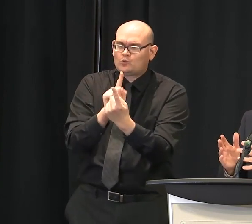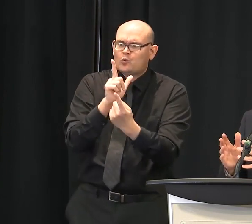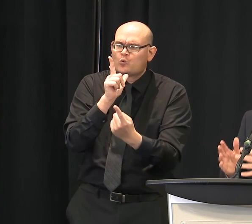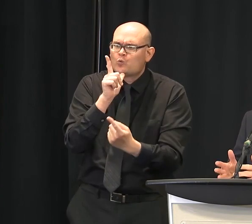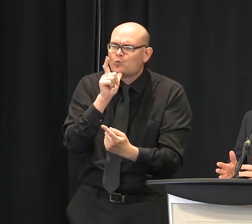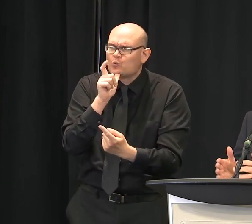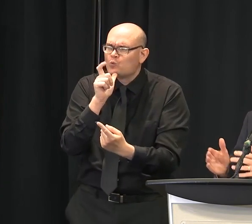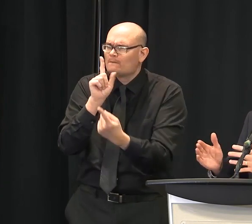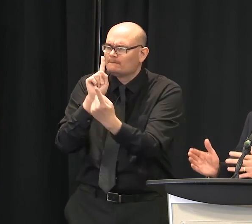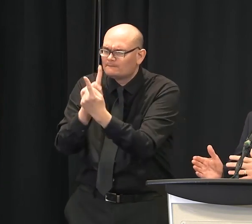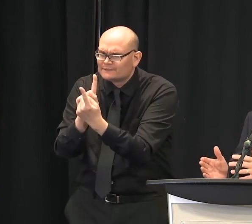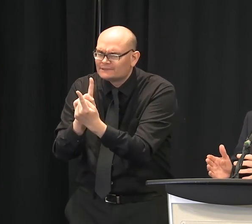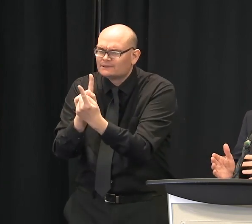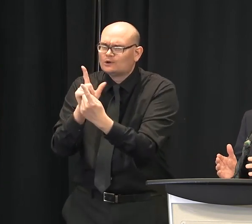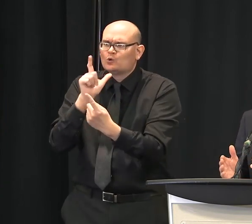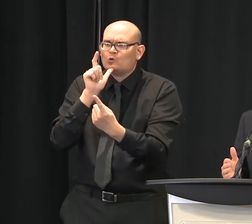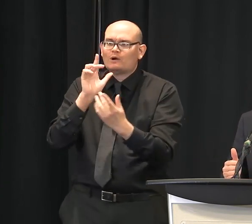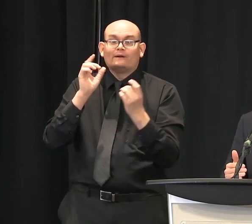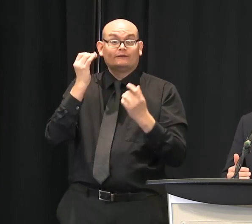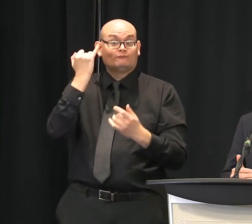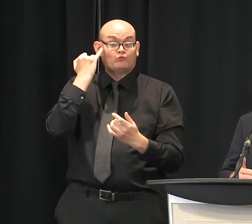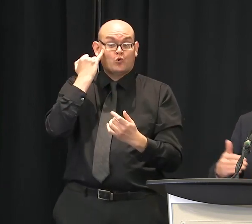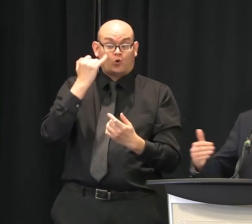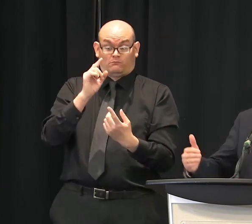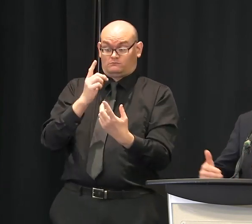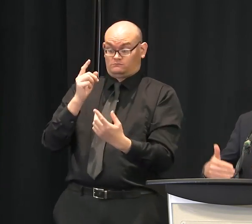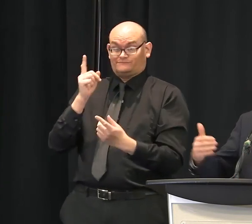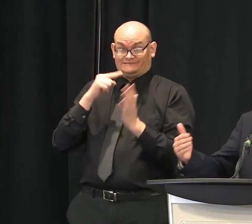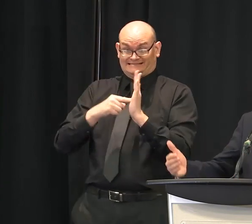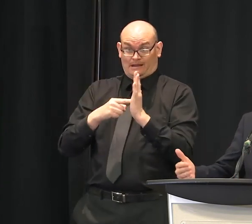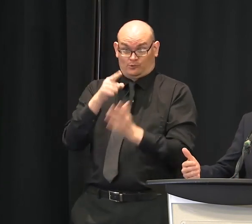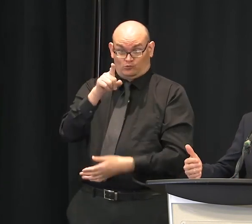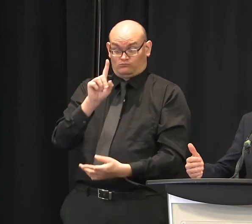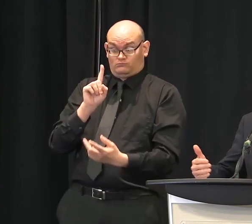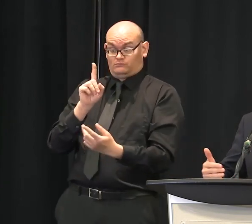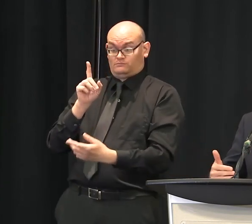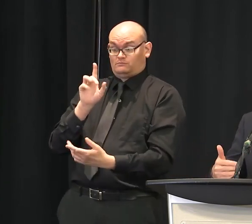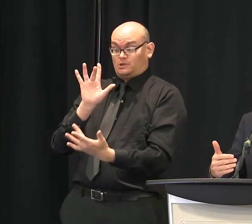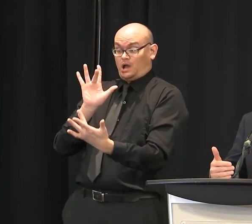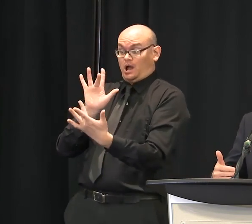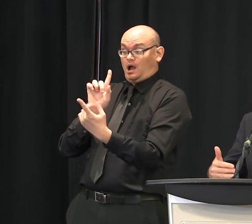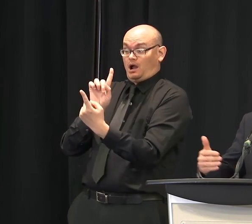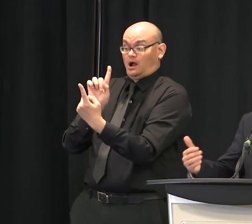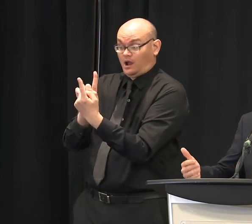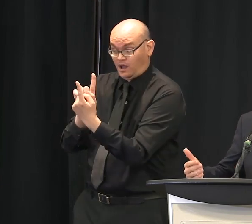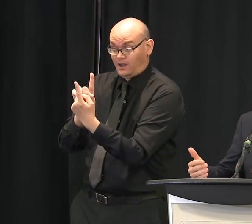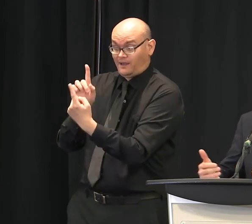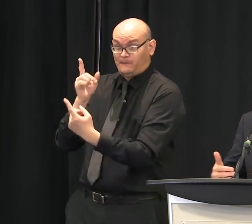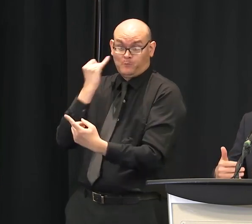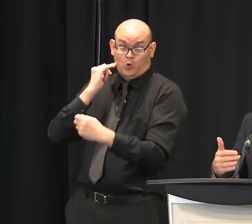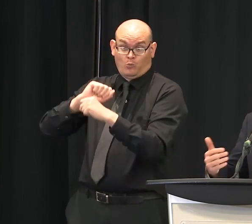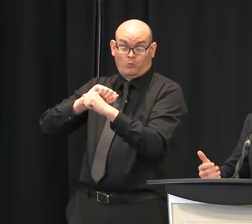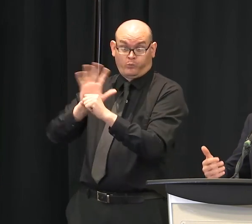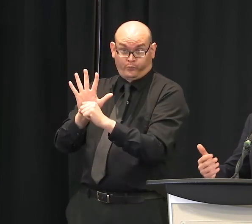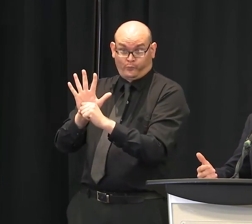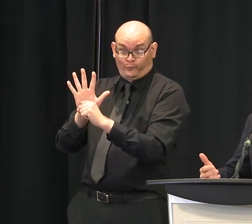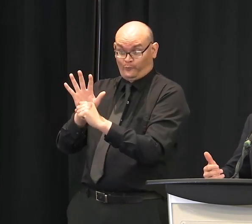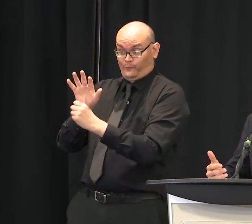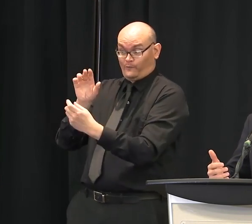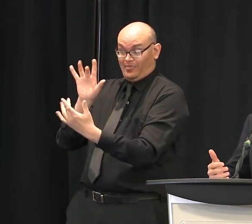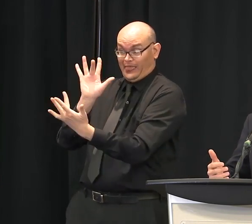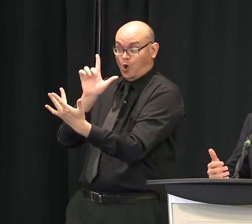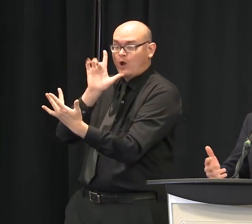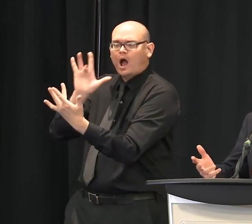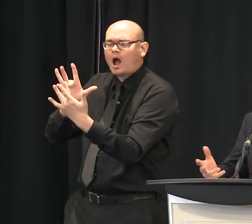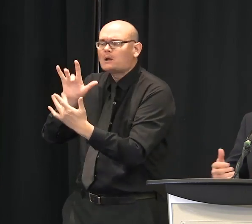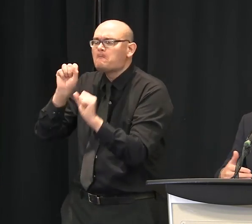testing and tracing is that as we look ahead and months ahead, where you may indeed have a recurrence, it's extremely important